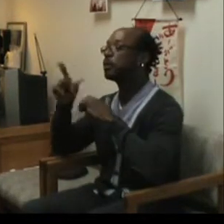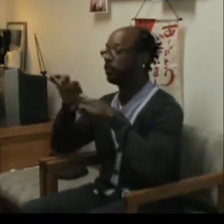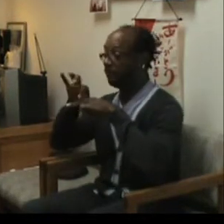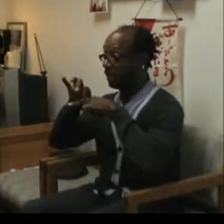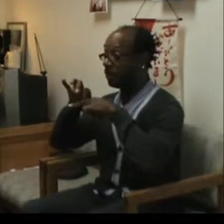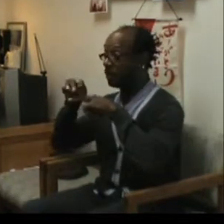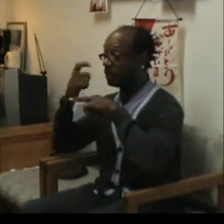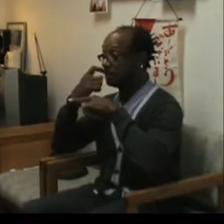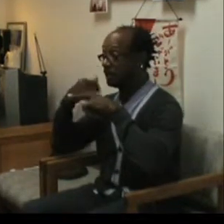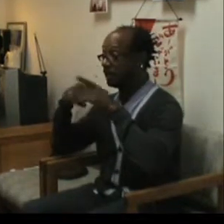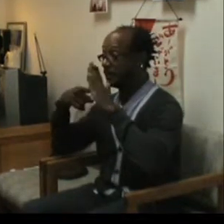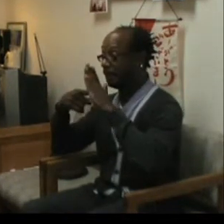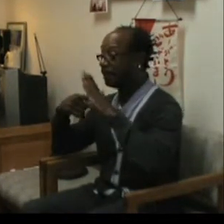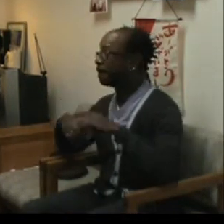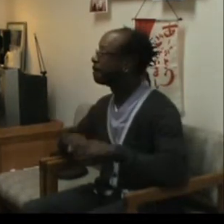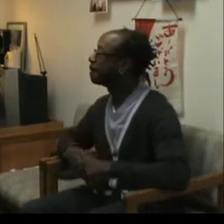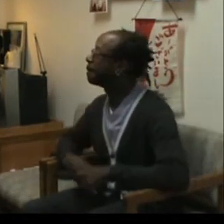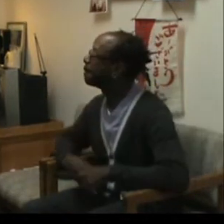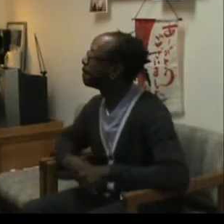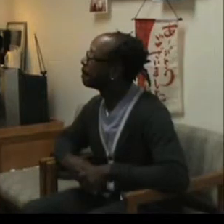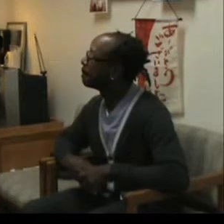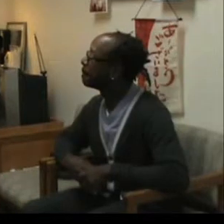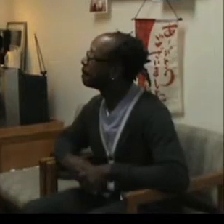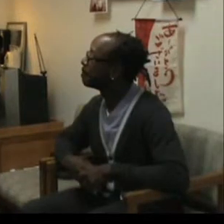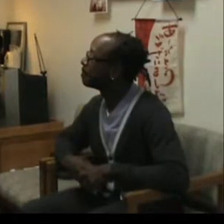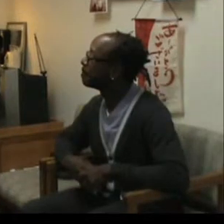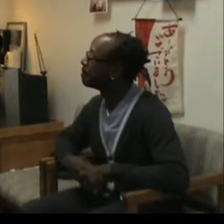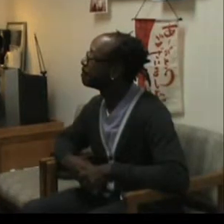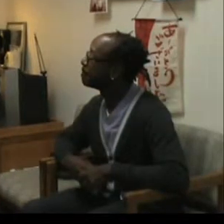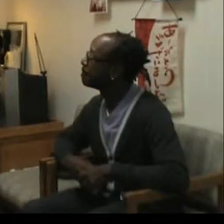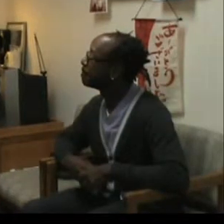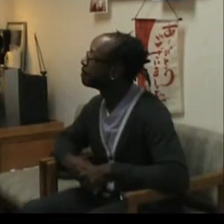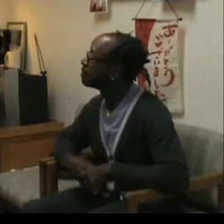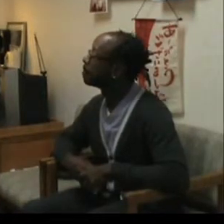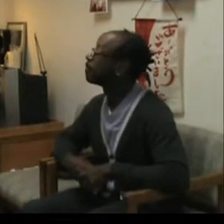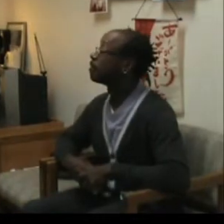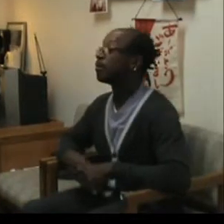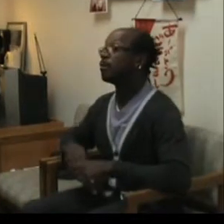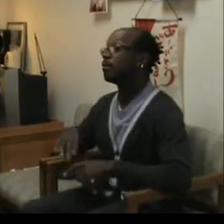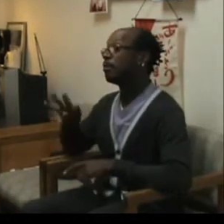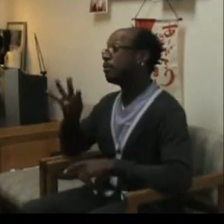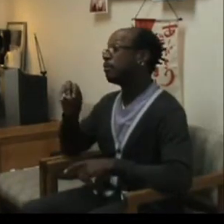at 40% function,